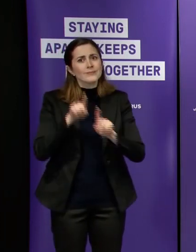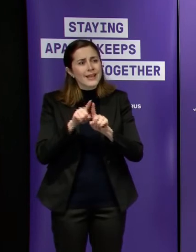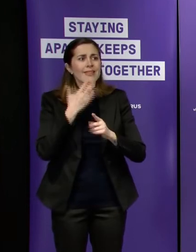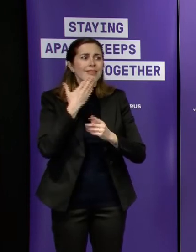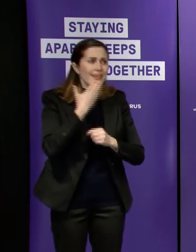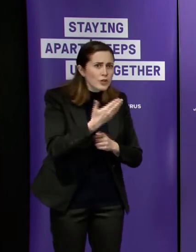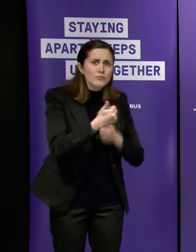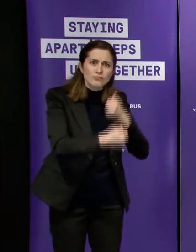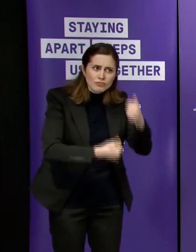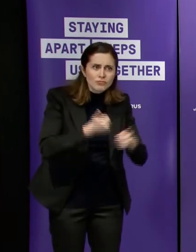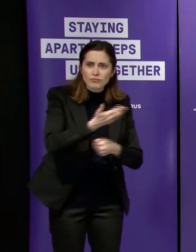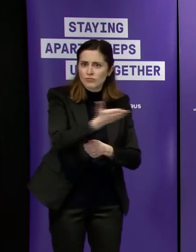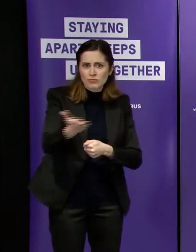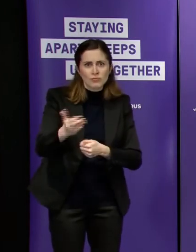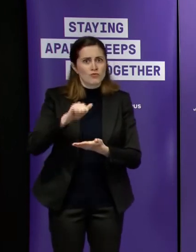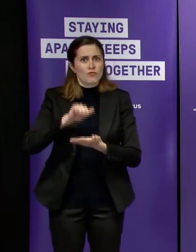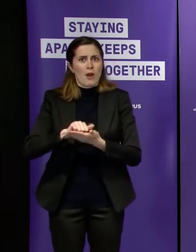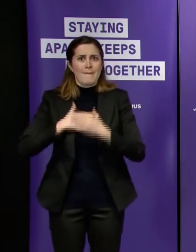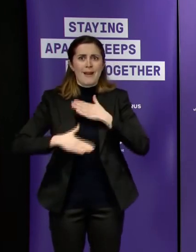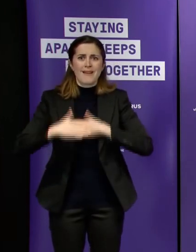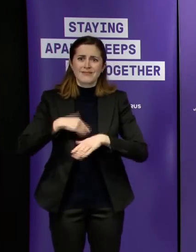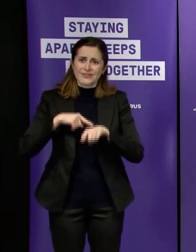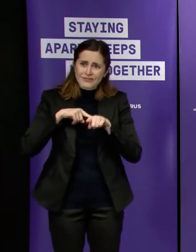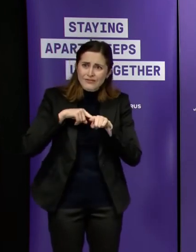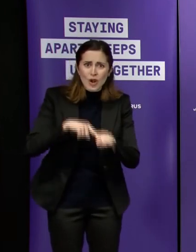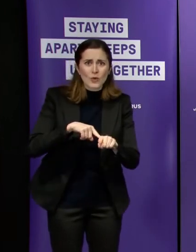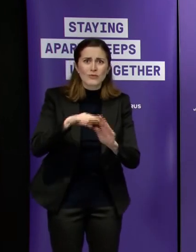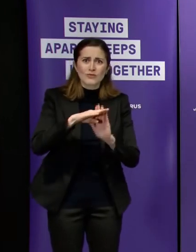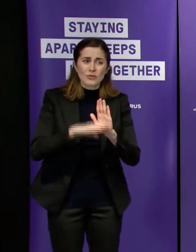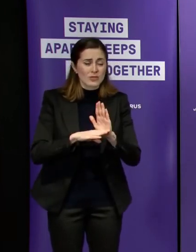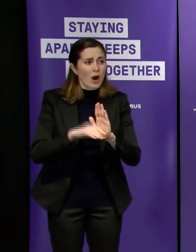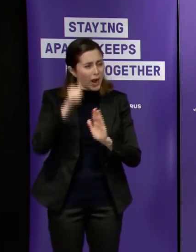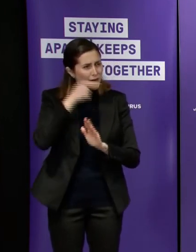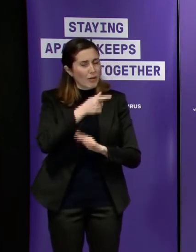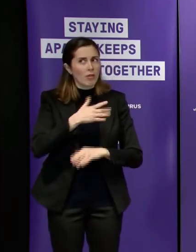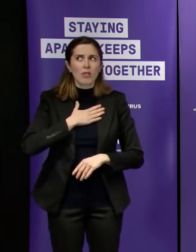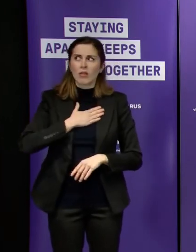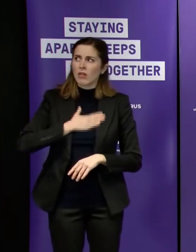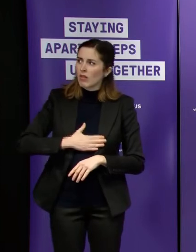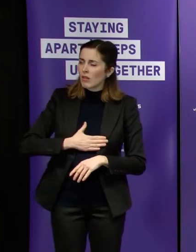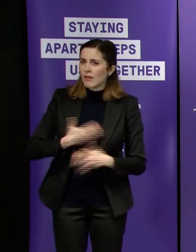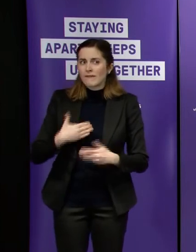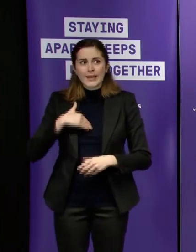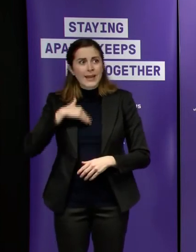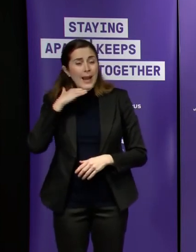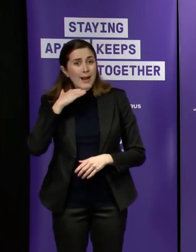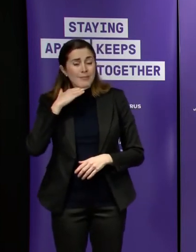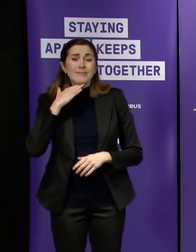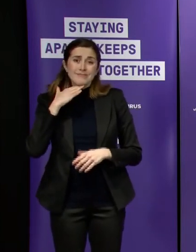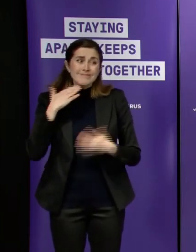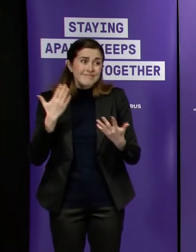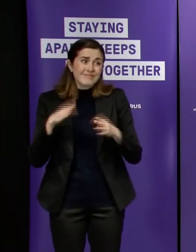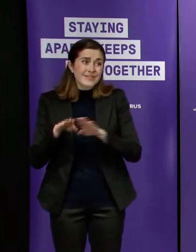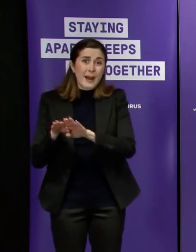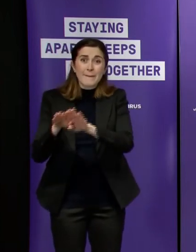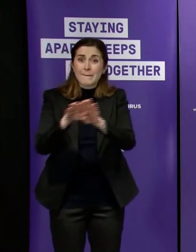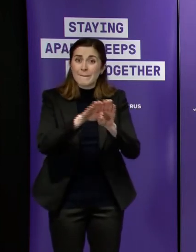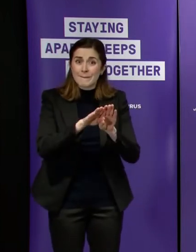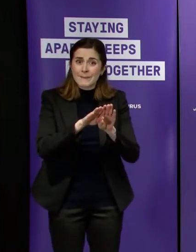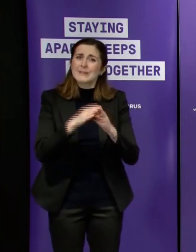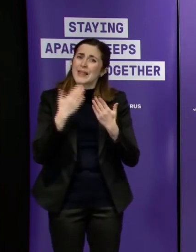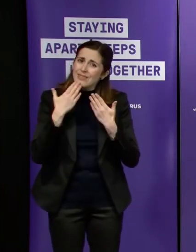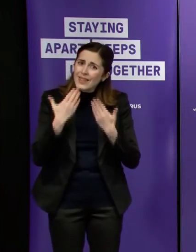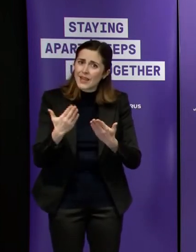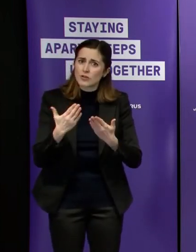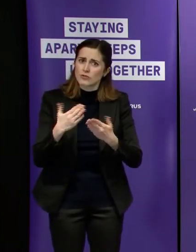an amazing job in following rules that everyone wishes weren't there and weren't needed uh so again that that that